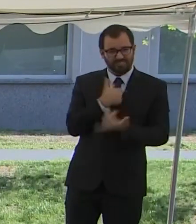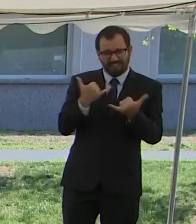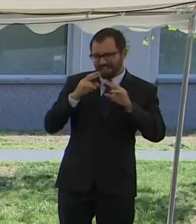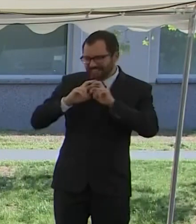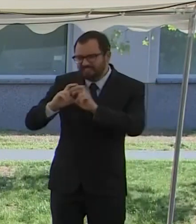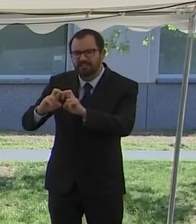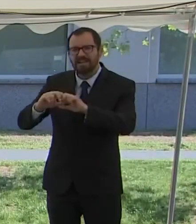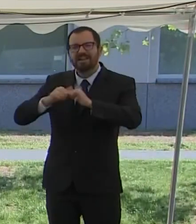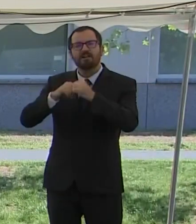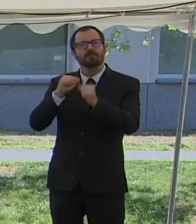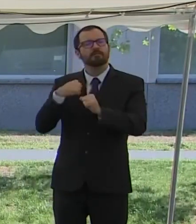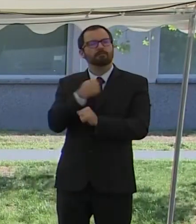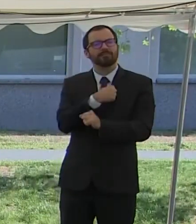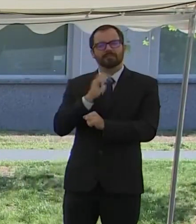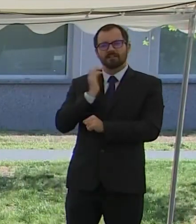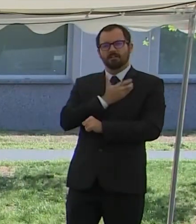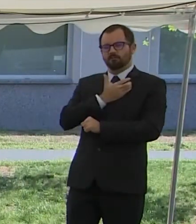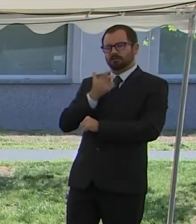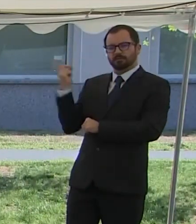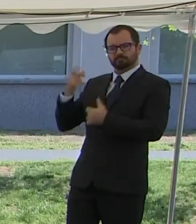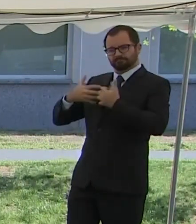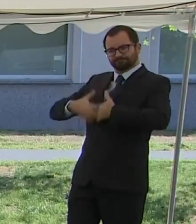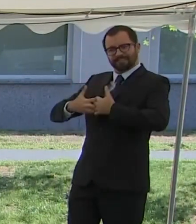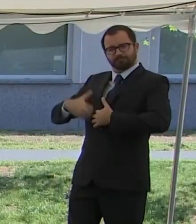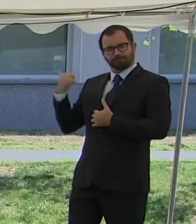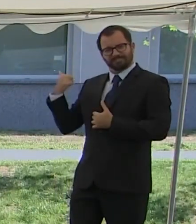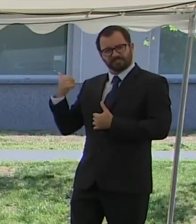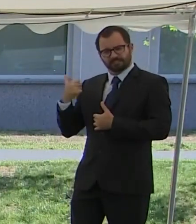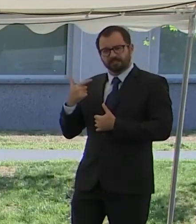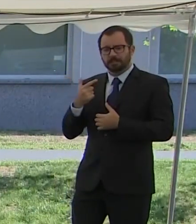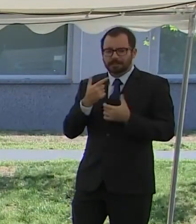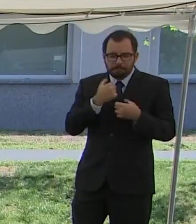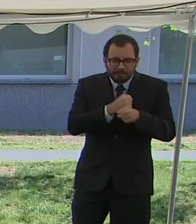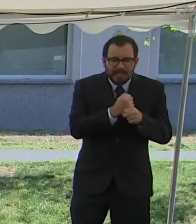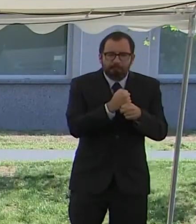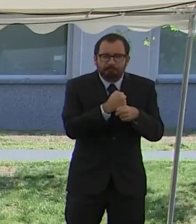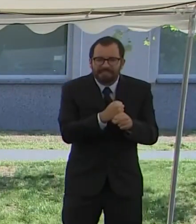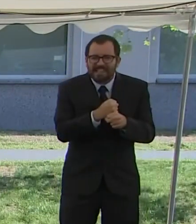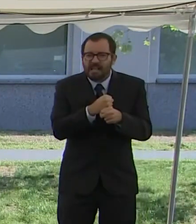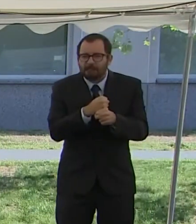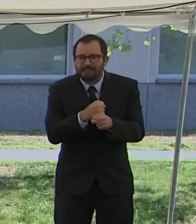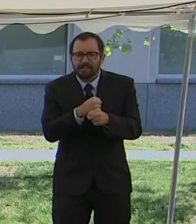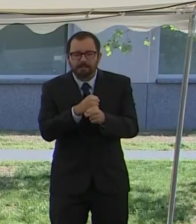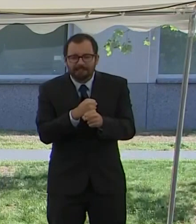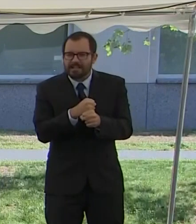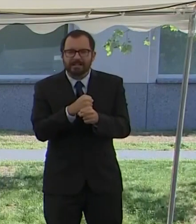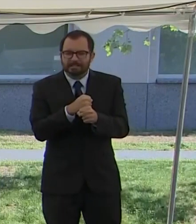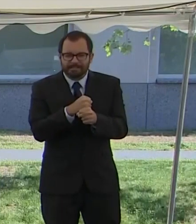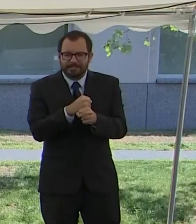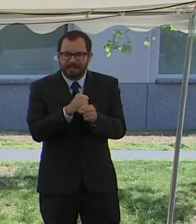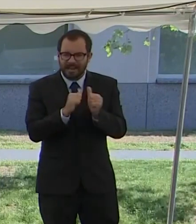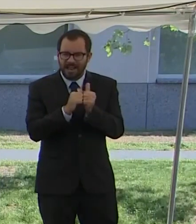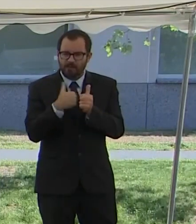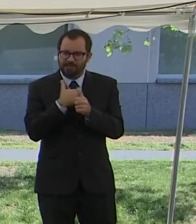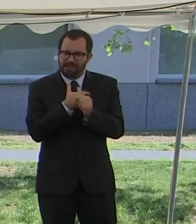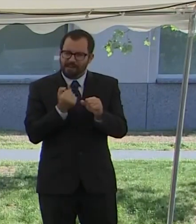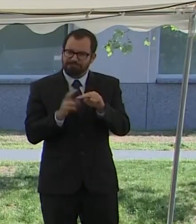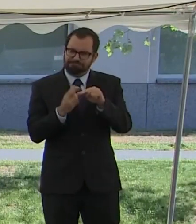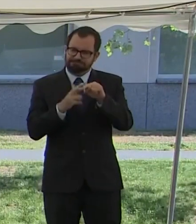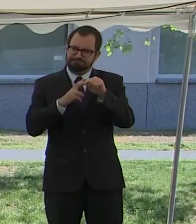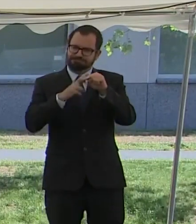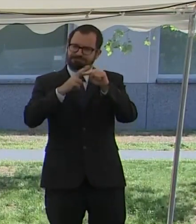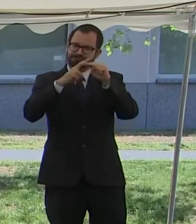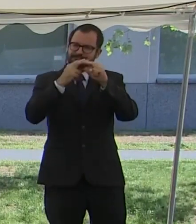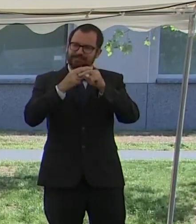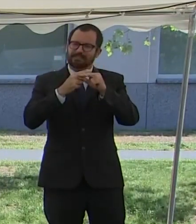The mRNA component of the vaccine candidate is purified and shipped as a frozen solution to other Pfizer global facilities